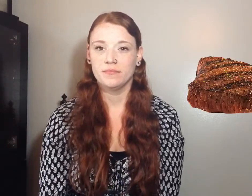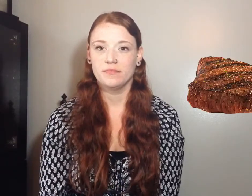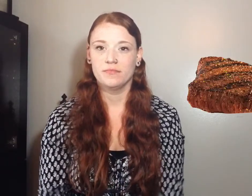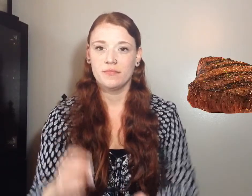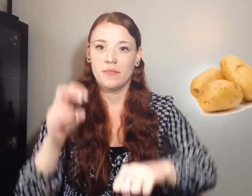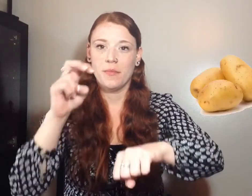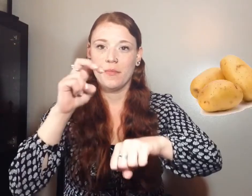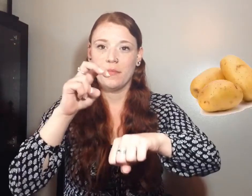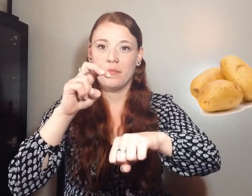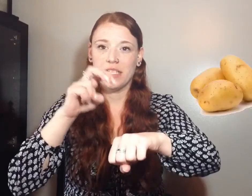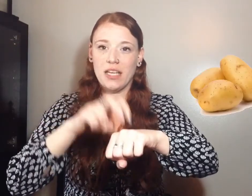Potato.